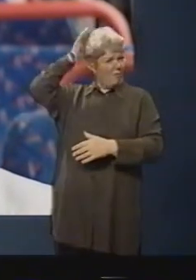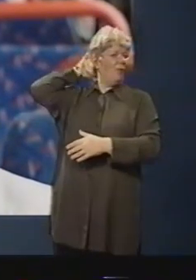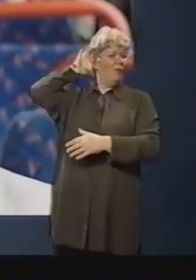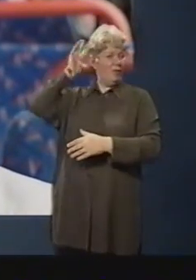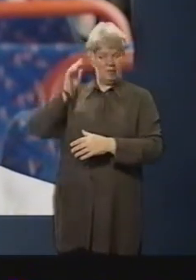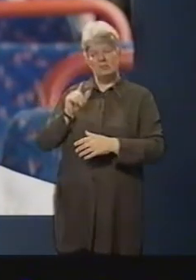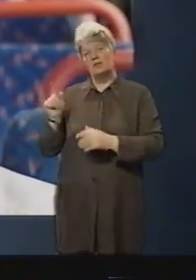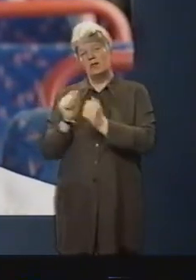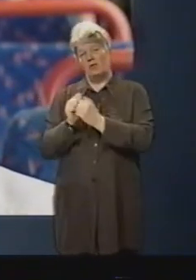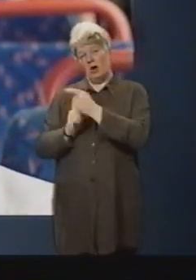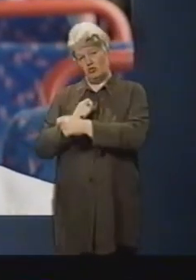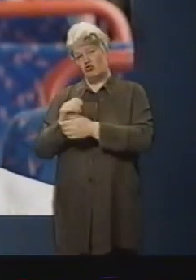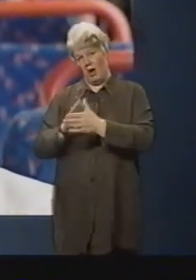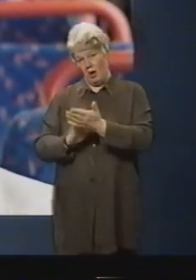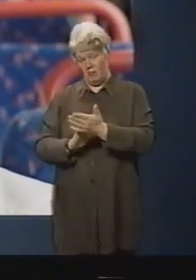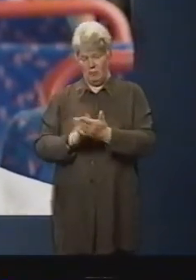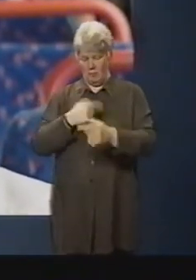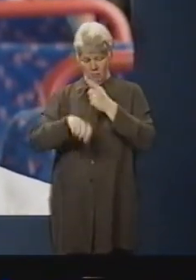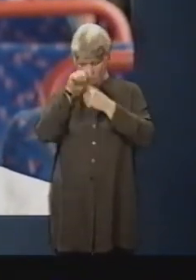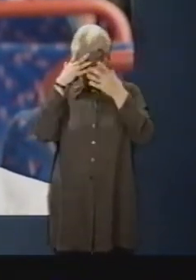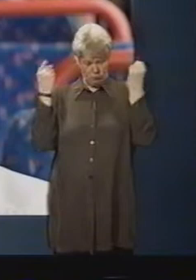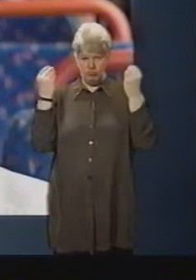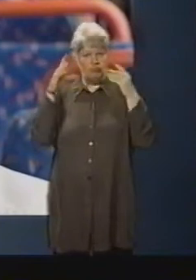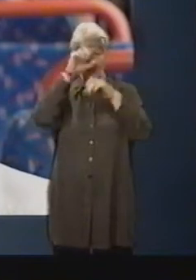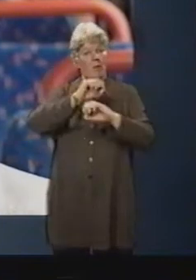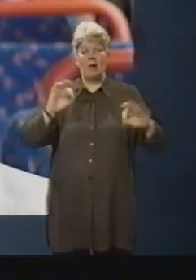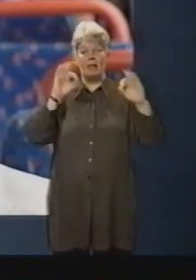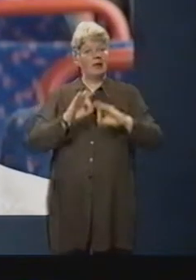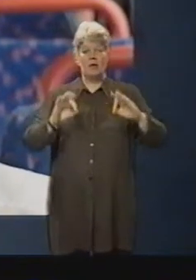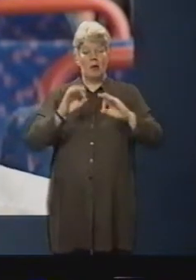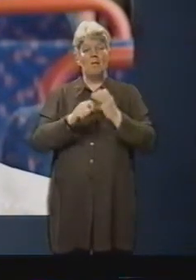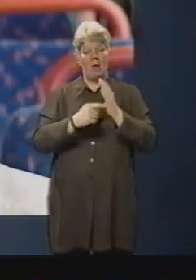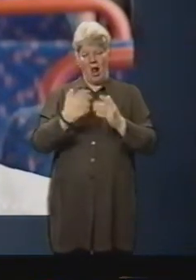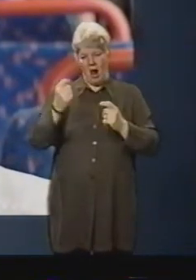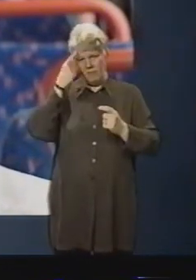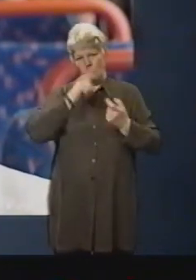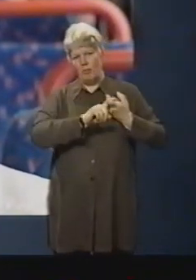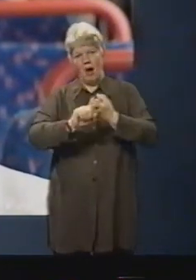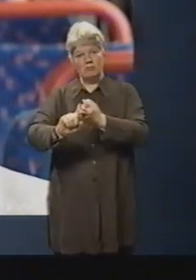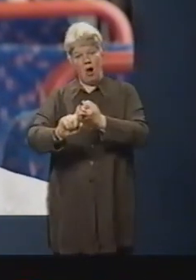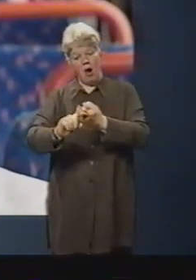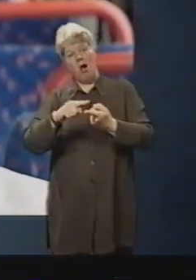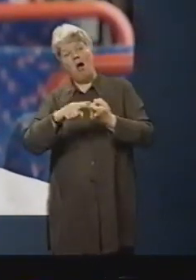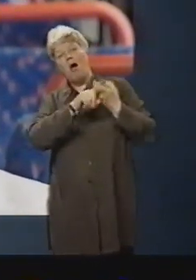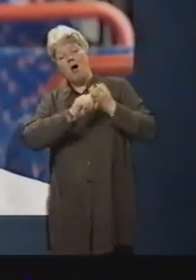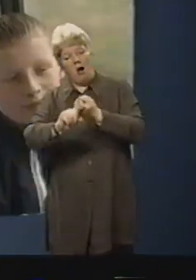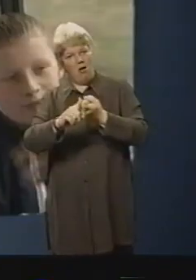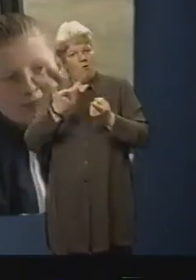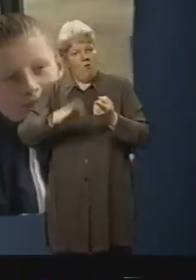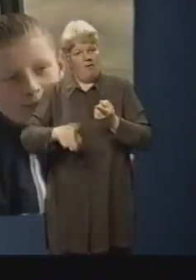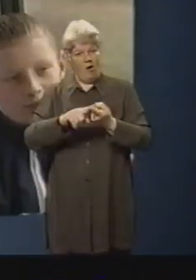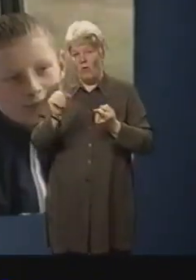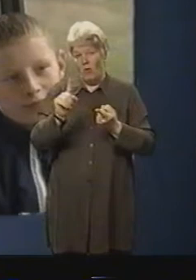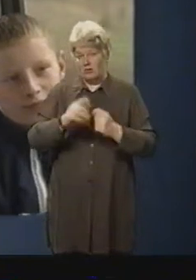friend Graham was knocked unconscious and remembers nothing. But he carries with him a constant reminder of how close to death he came.